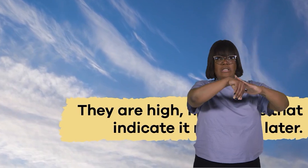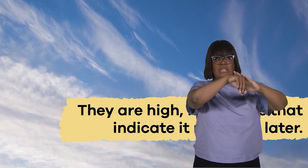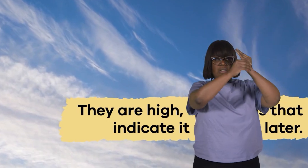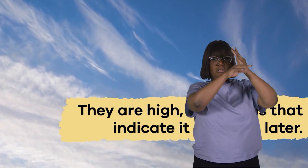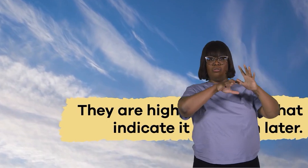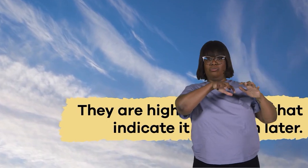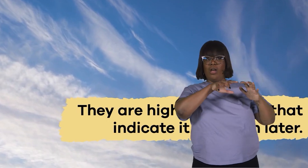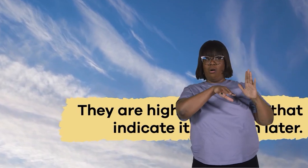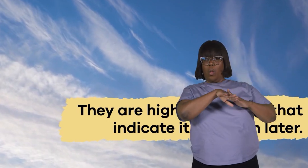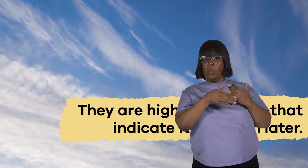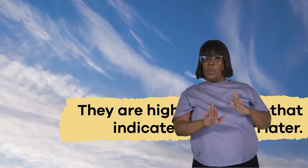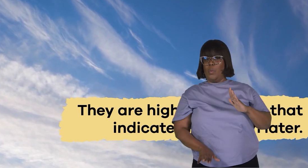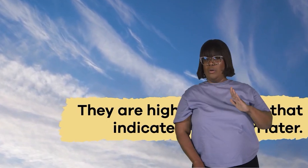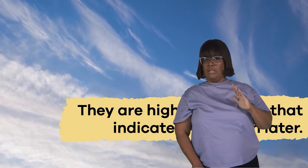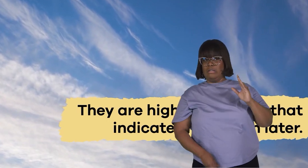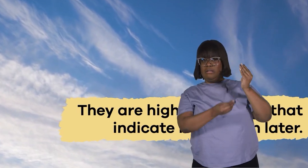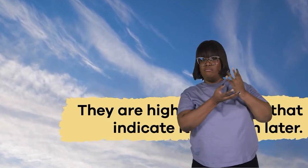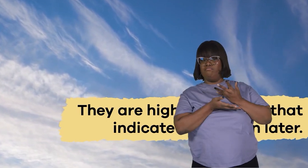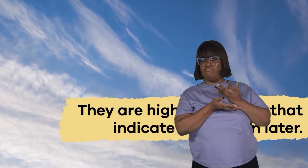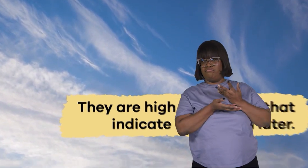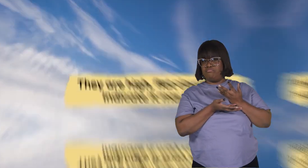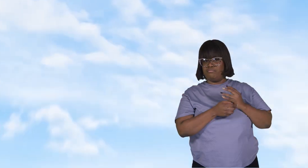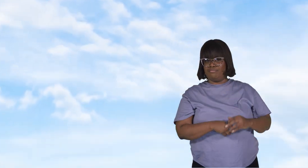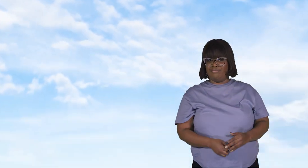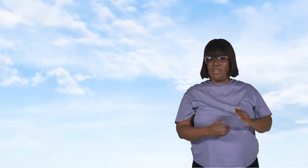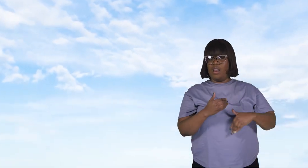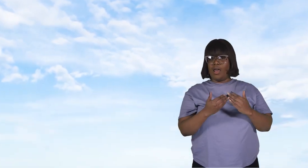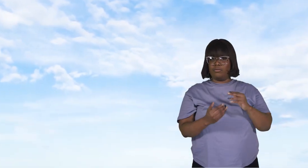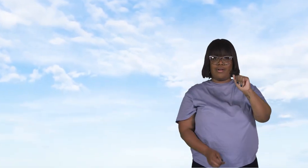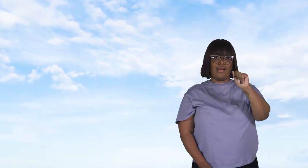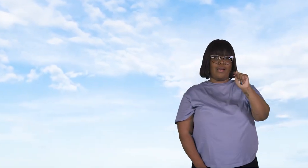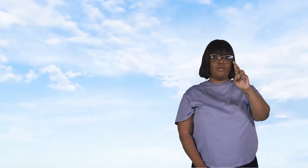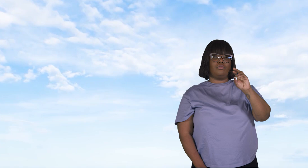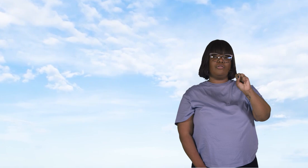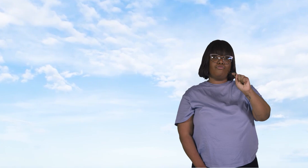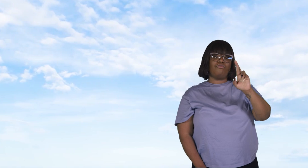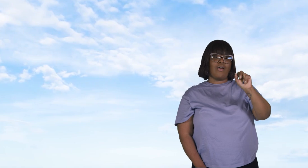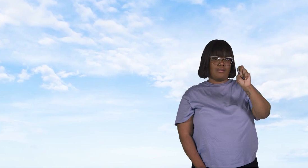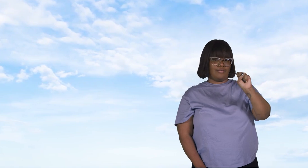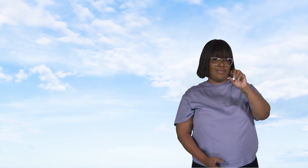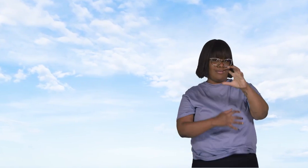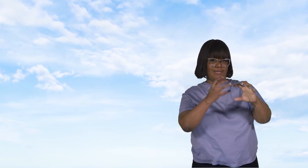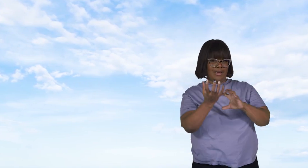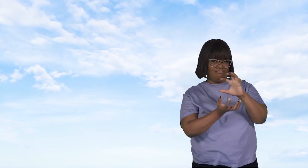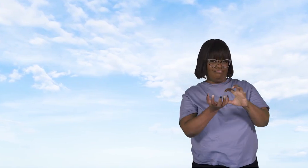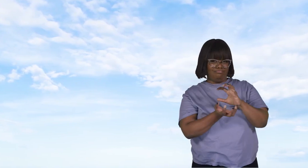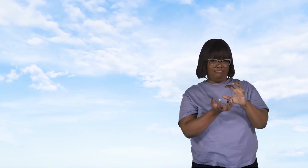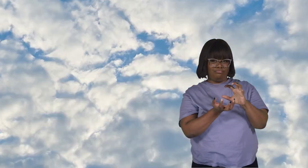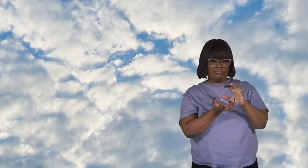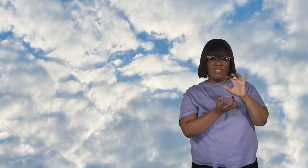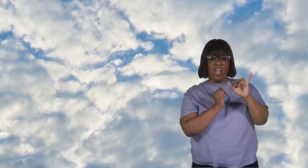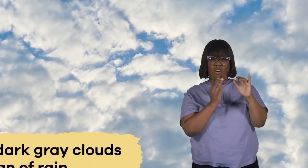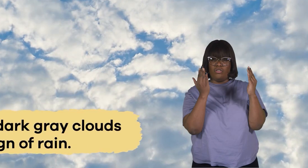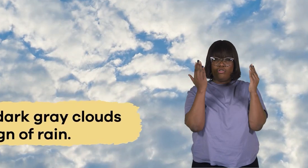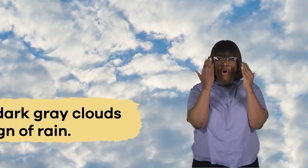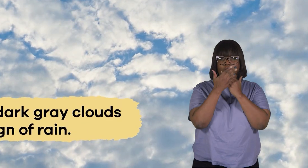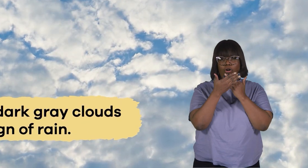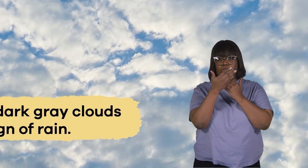rain may be on the way. Next up are altostratus clouds. They are dark gray,